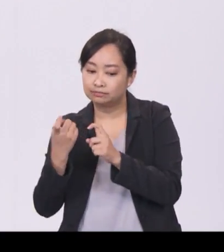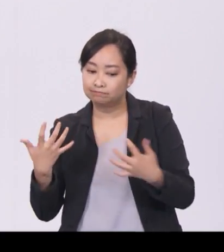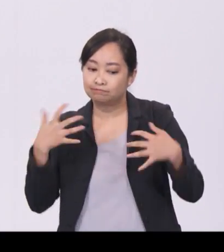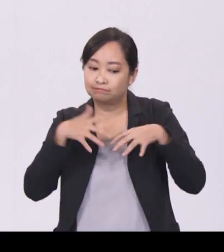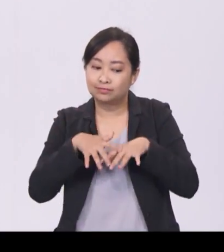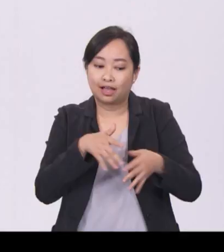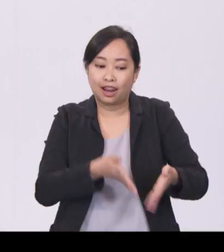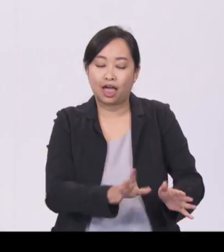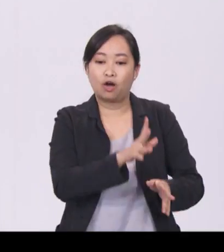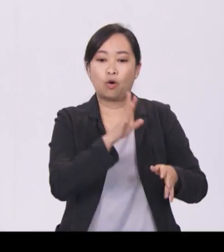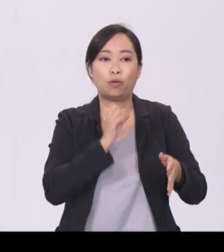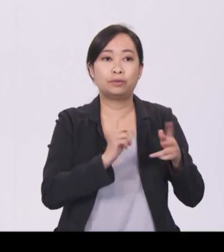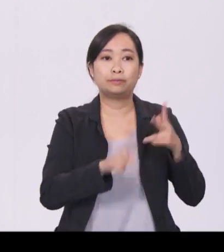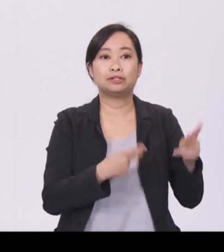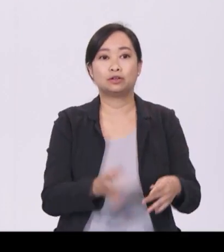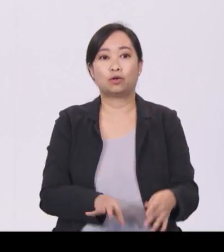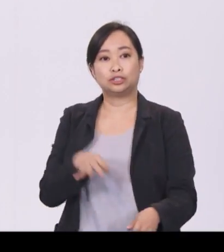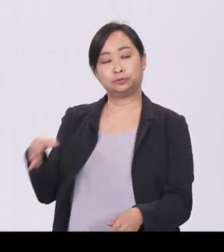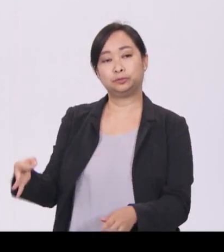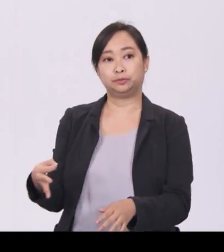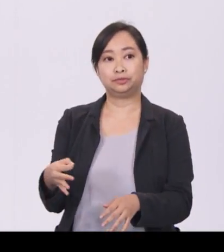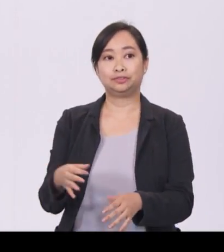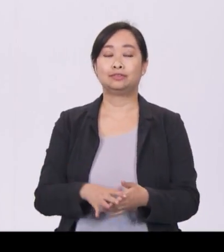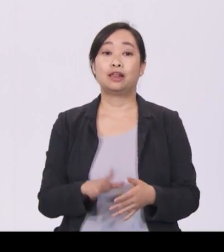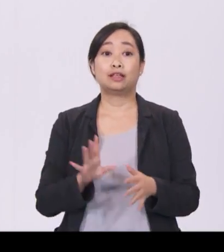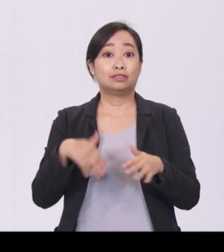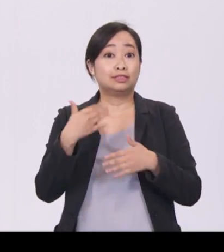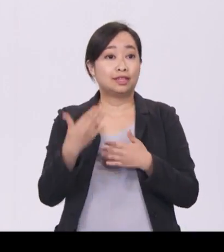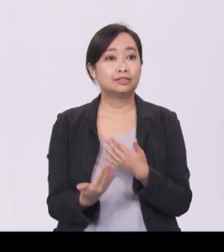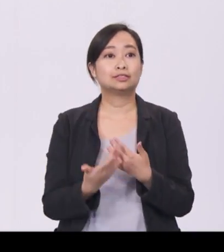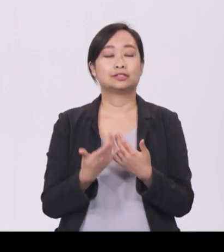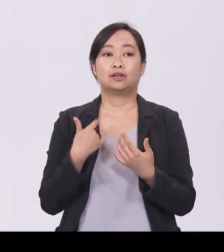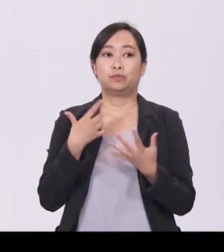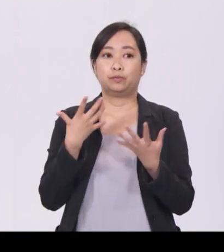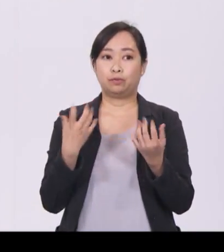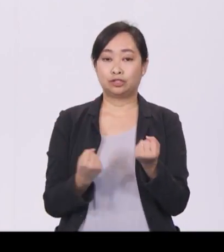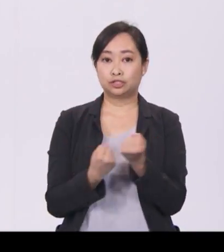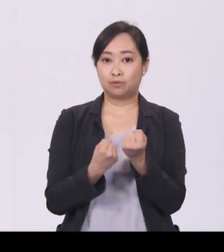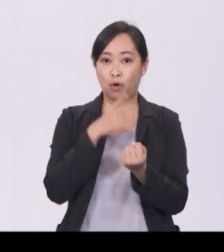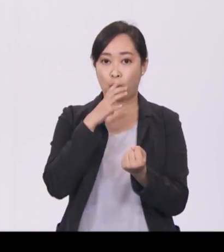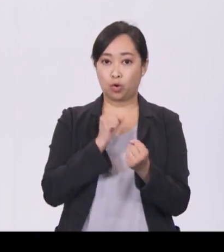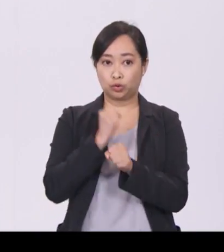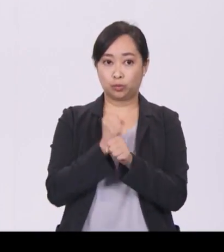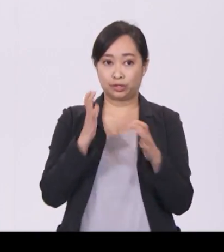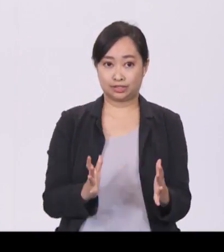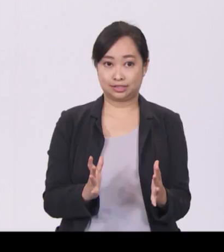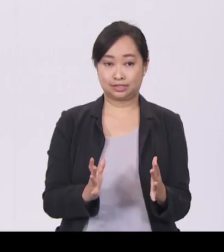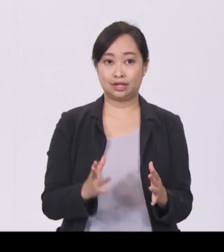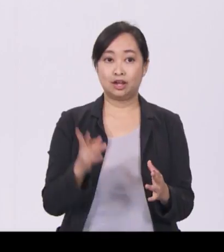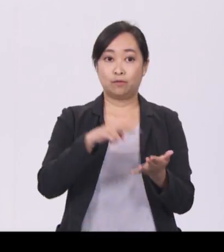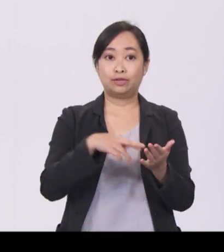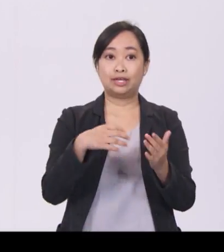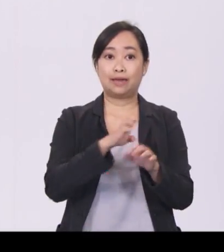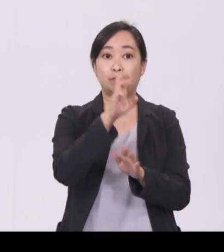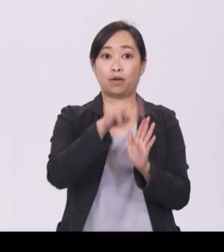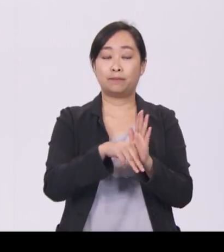To support our older workers, we have raised the re-employment age to 67, extended the Special Employment Credit and